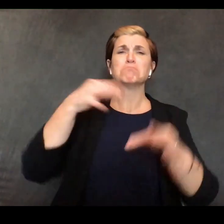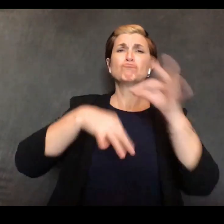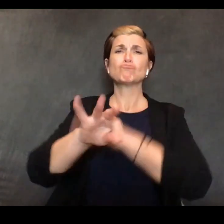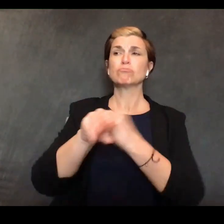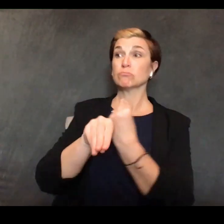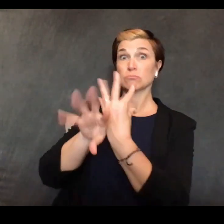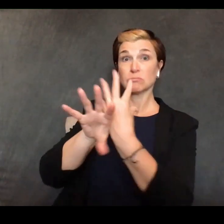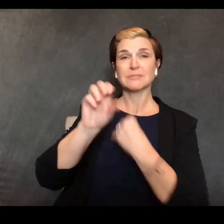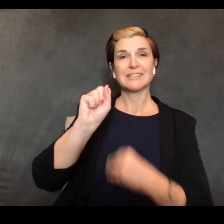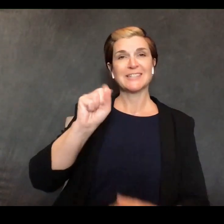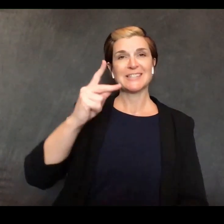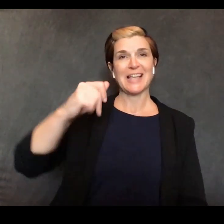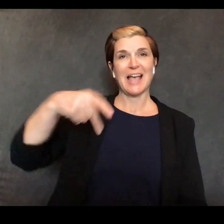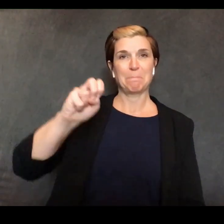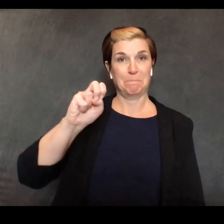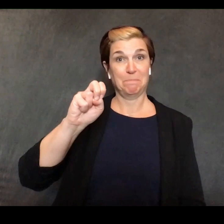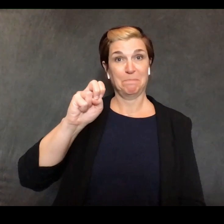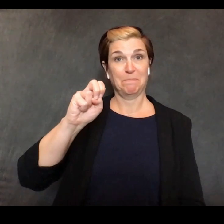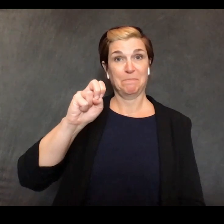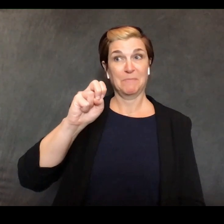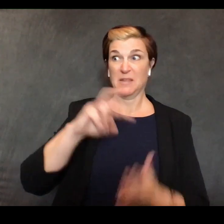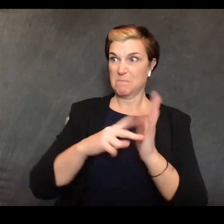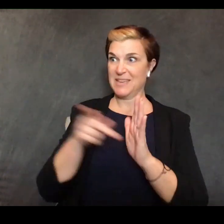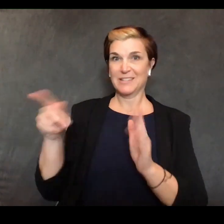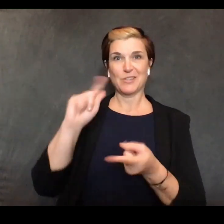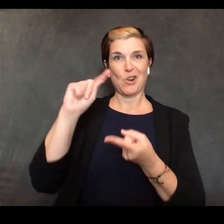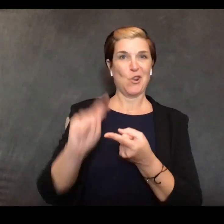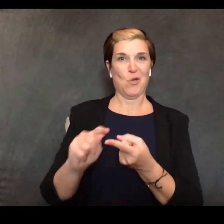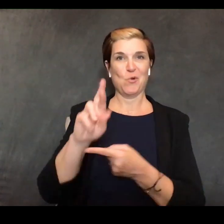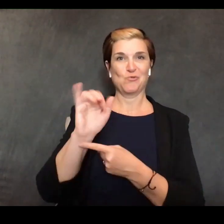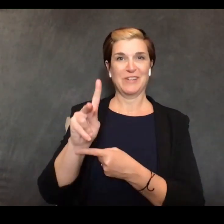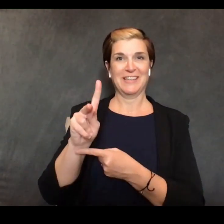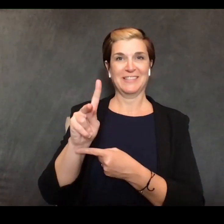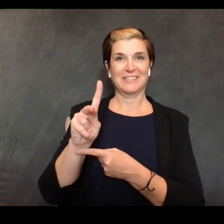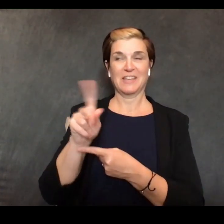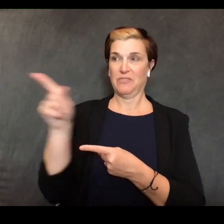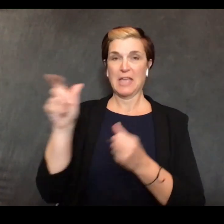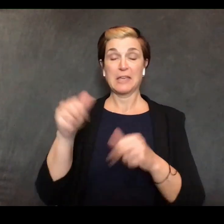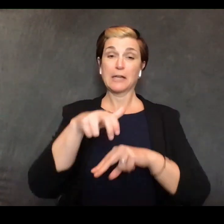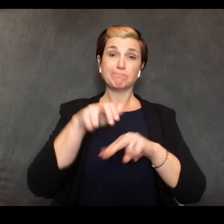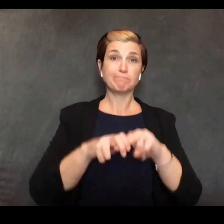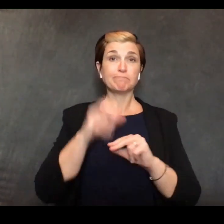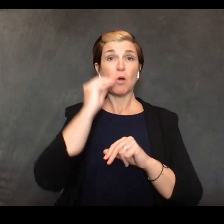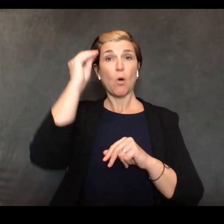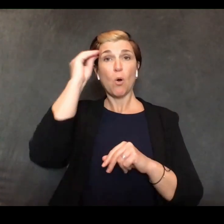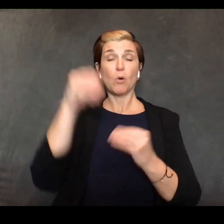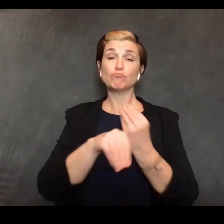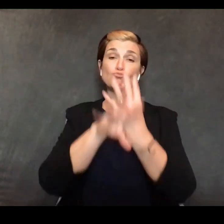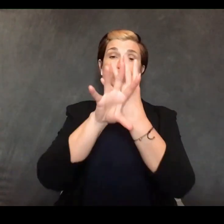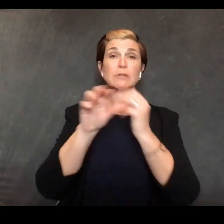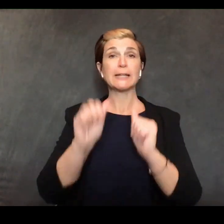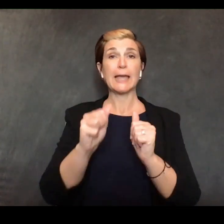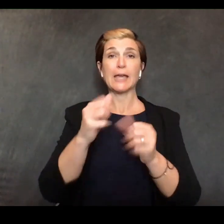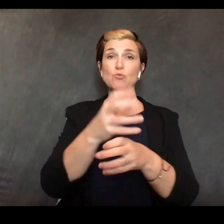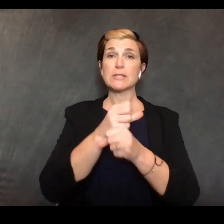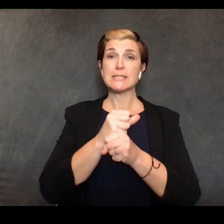risk exposure to the virus and they can receive that care from the safety of their own home it could be another Medicare recipient who's